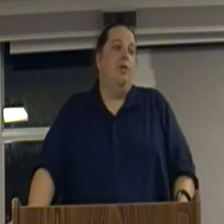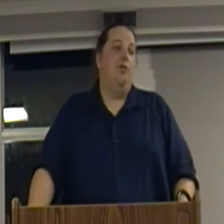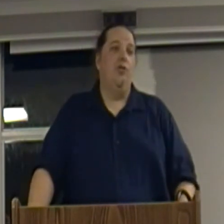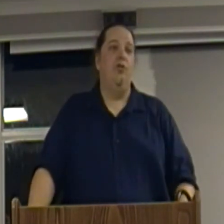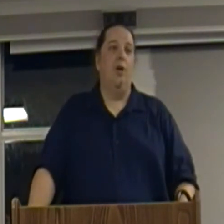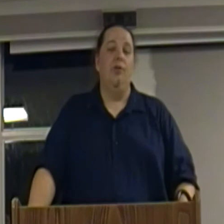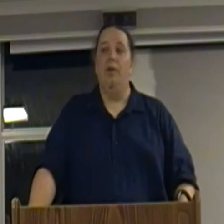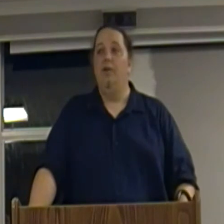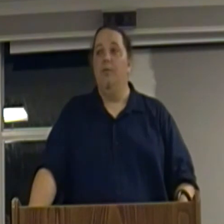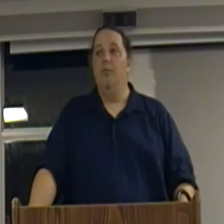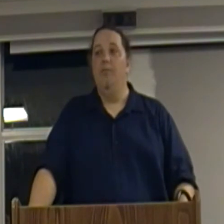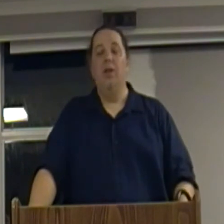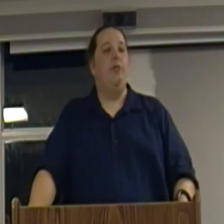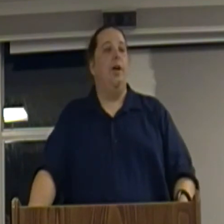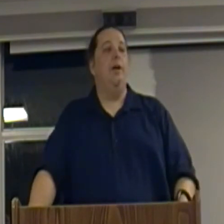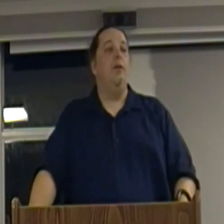is they just start sending their militaries.